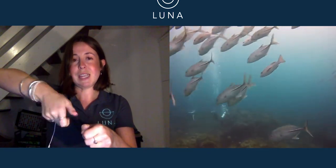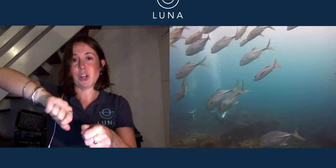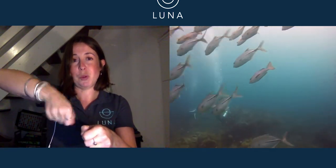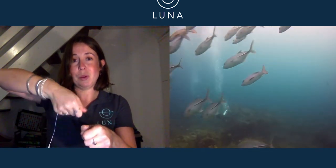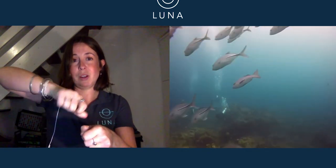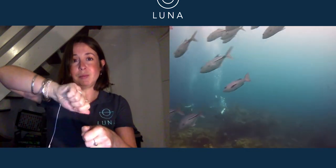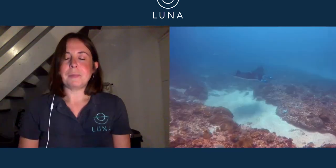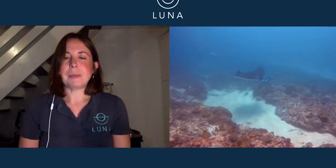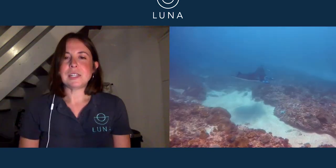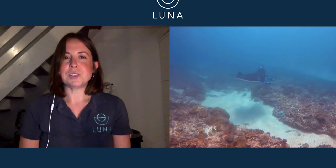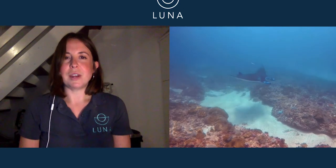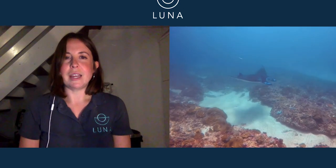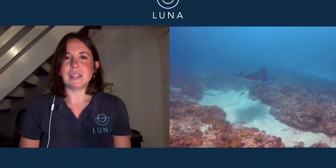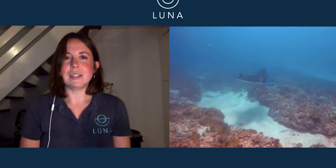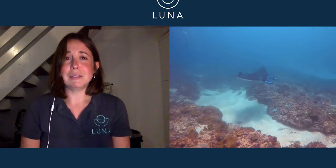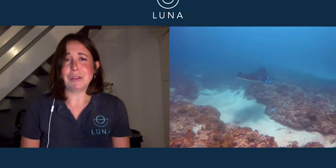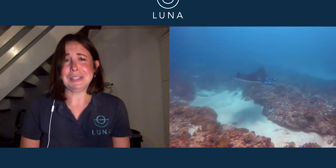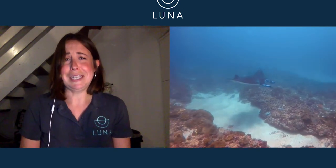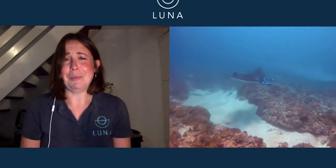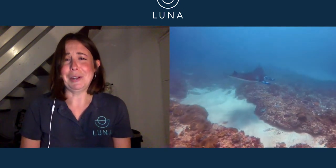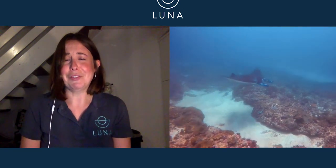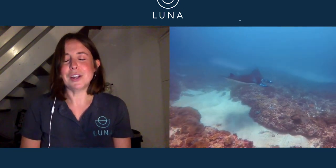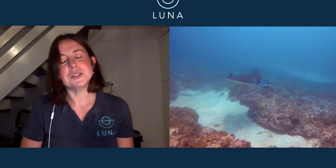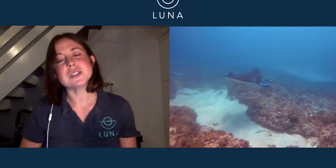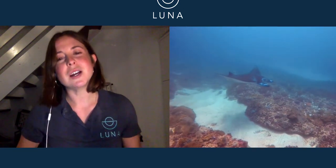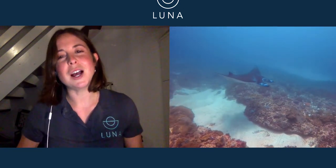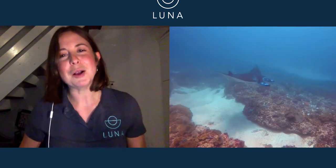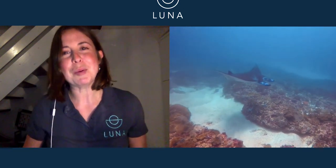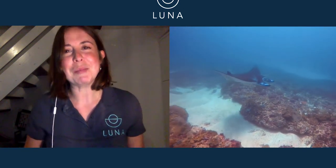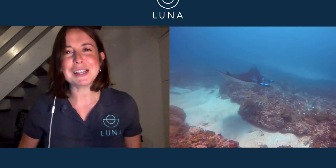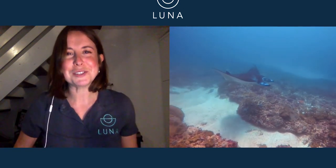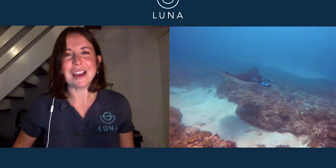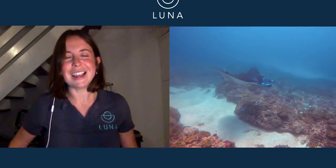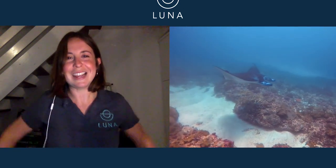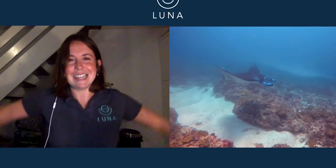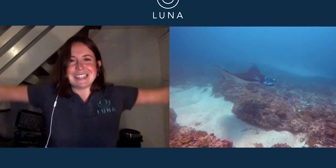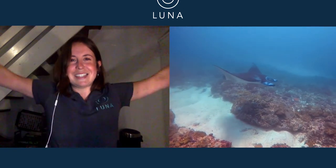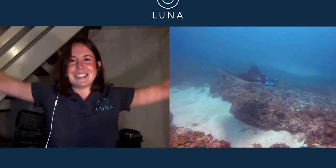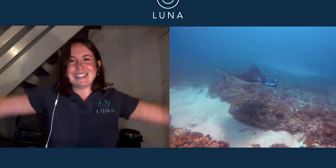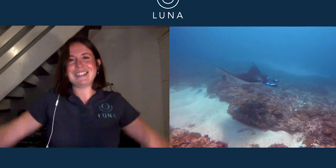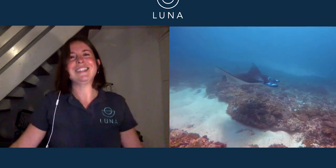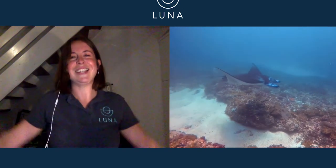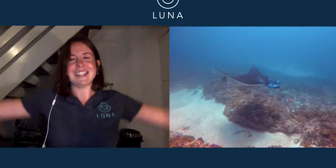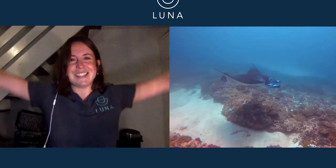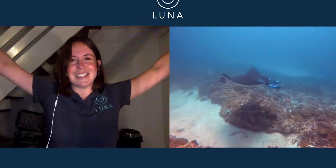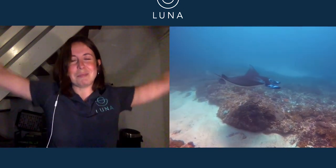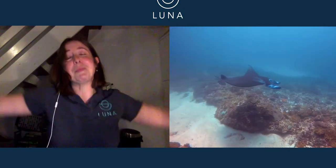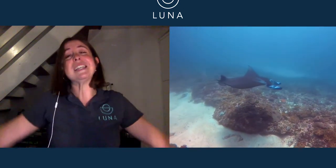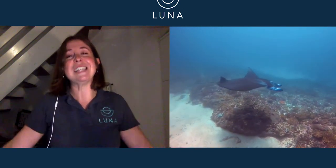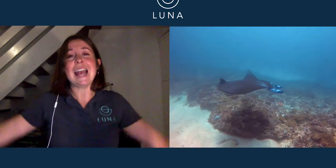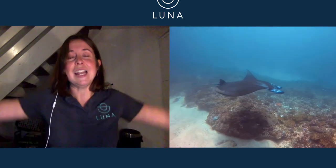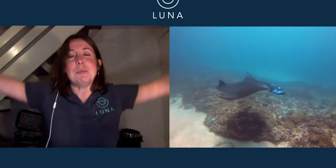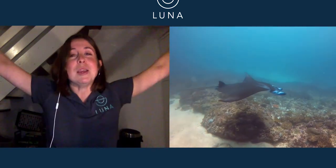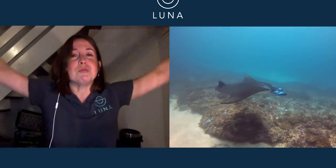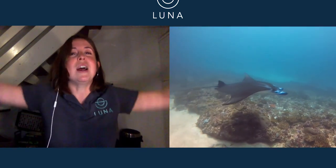opener. Manta ray, not to see one of those. But manta ray is this. But basically any big ray,